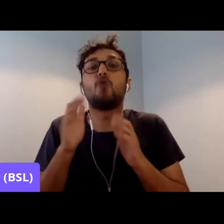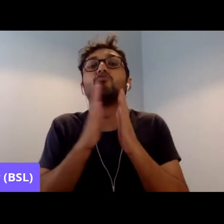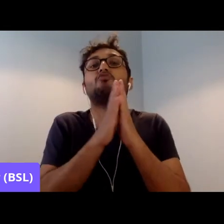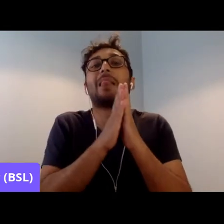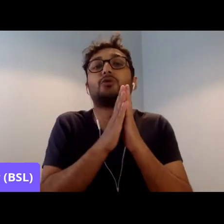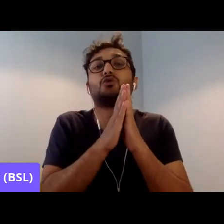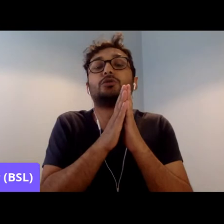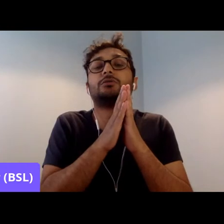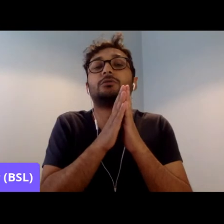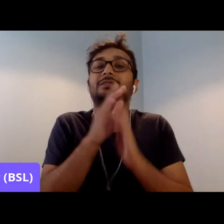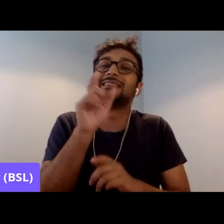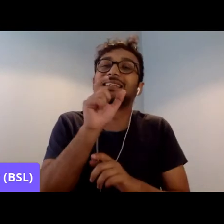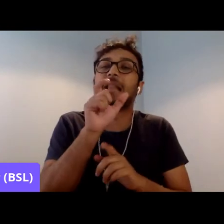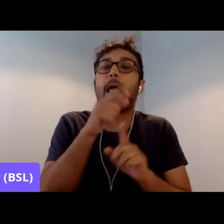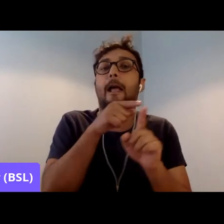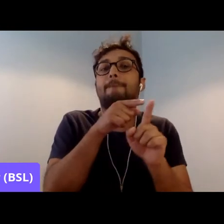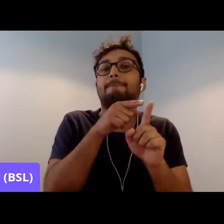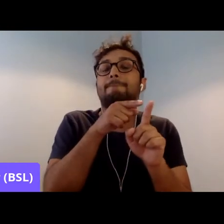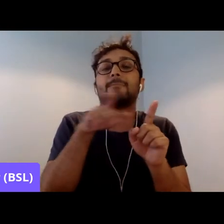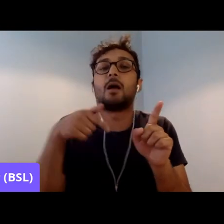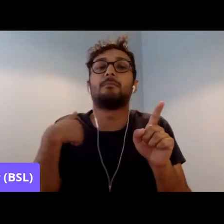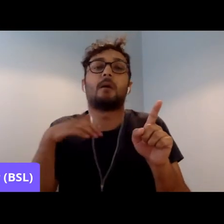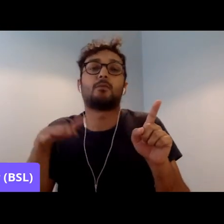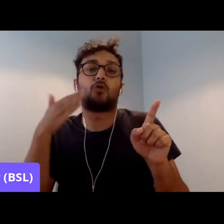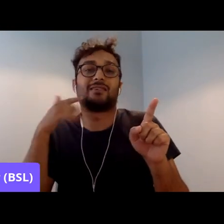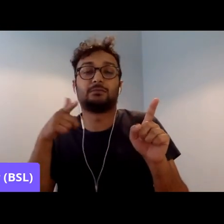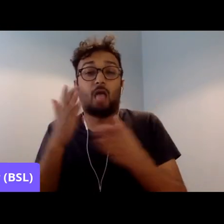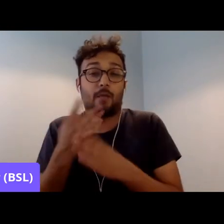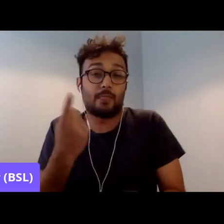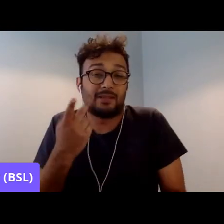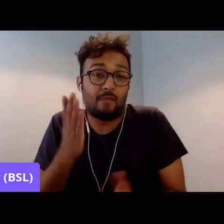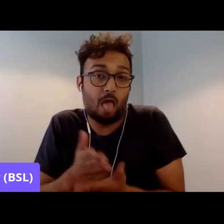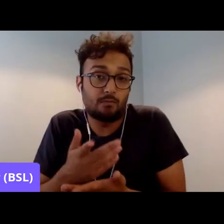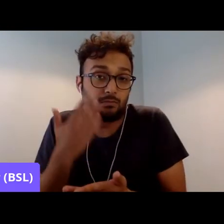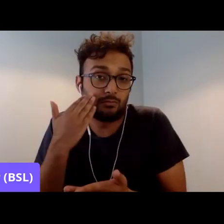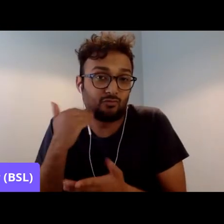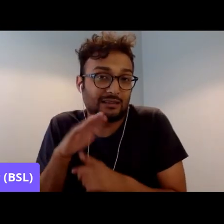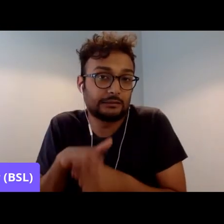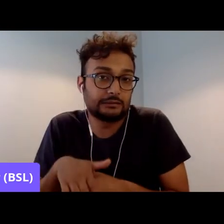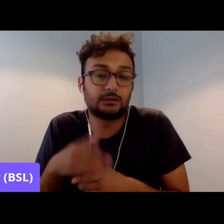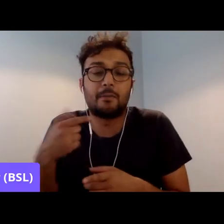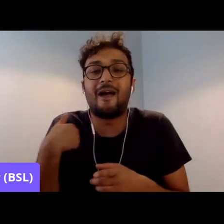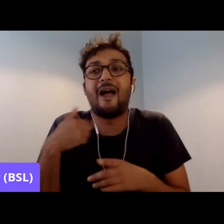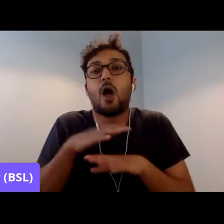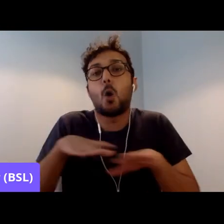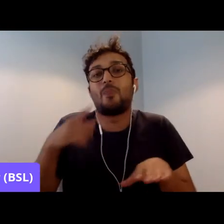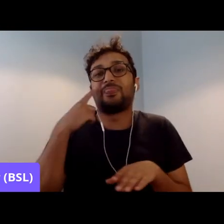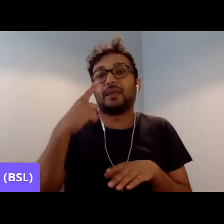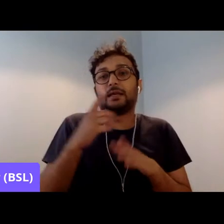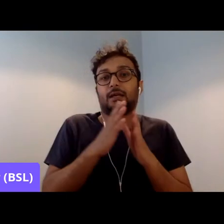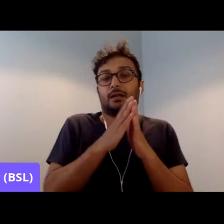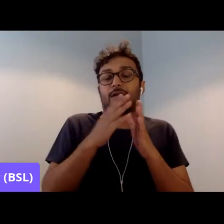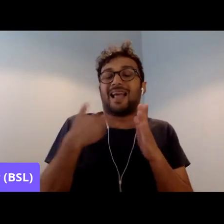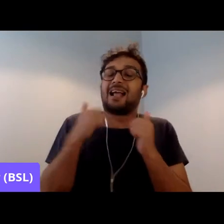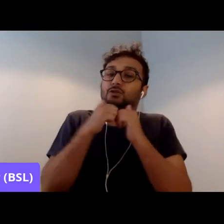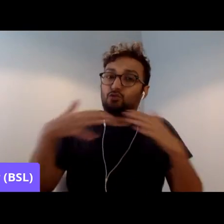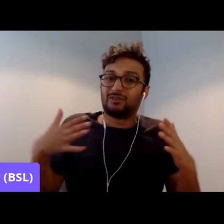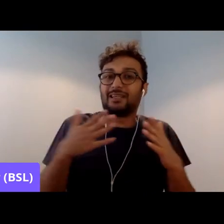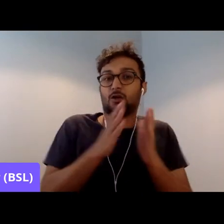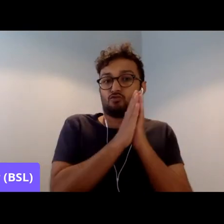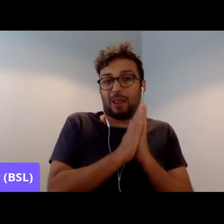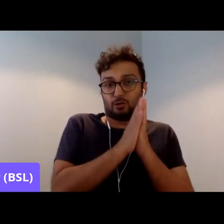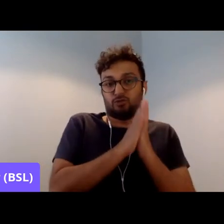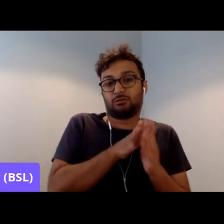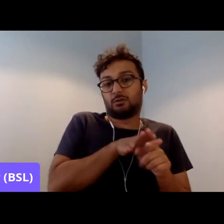should affect politics. think, personally, I'm not ashamed to say that I don't think religion should affect politics. But I don't think that